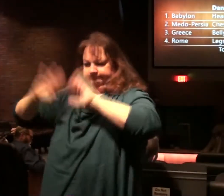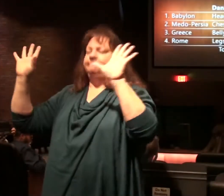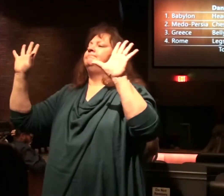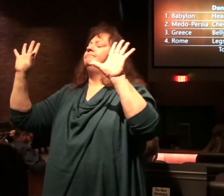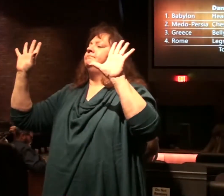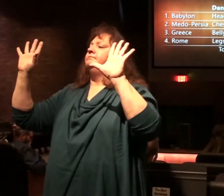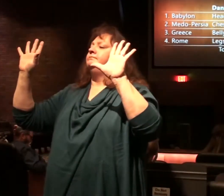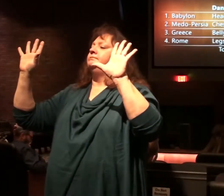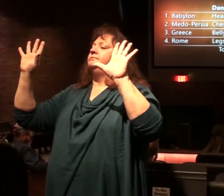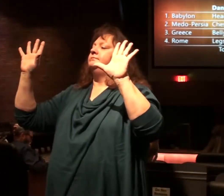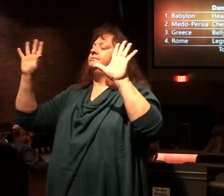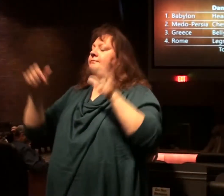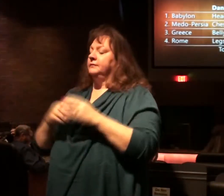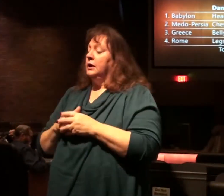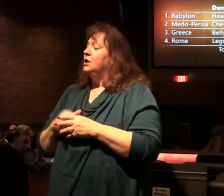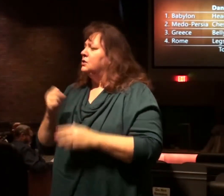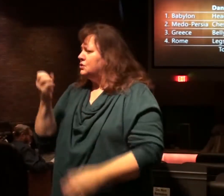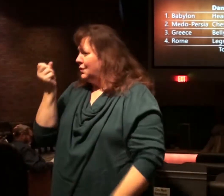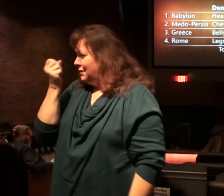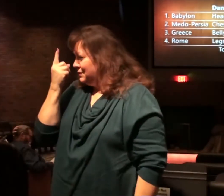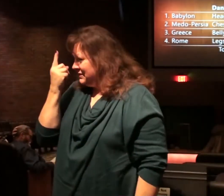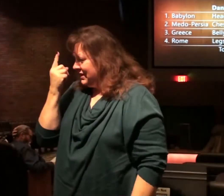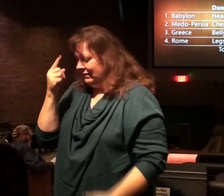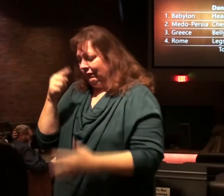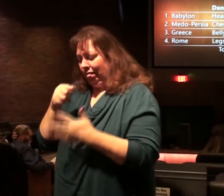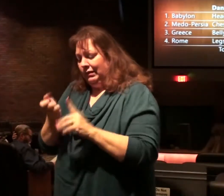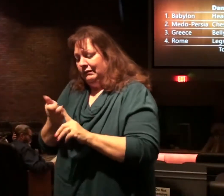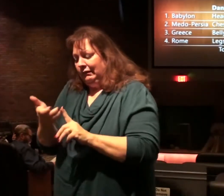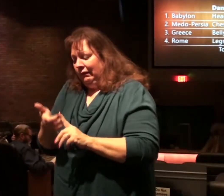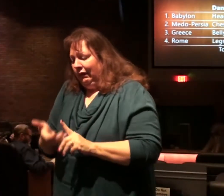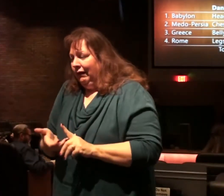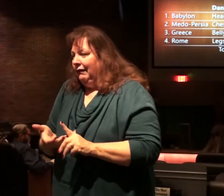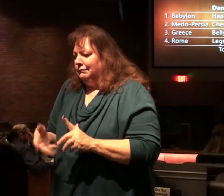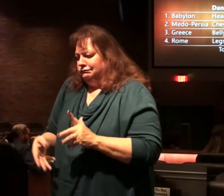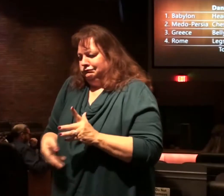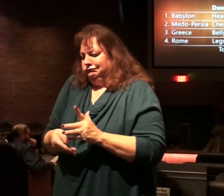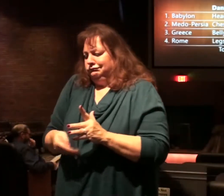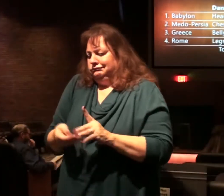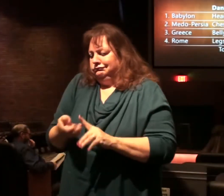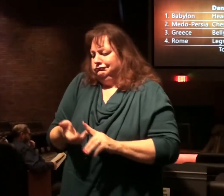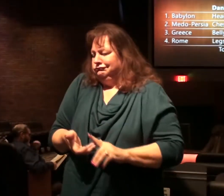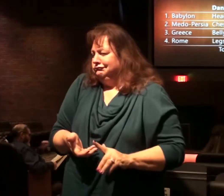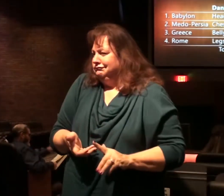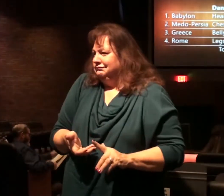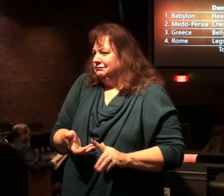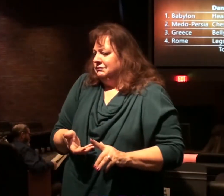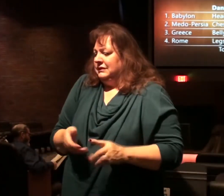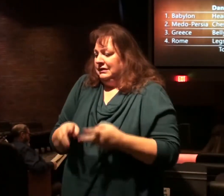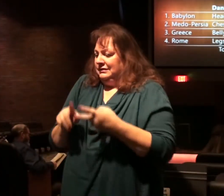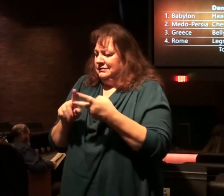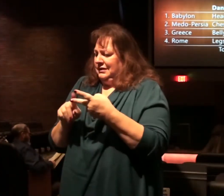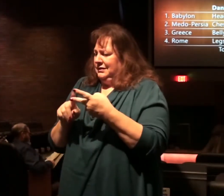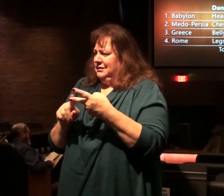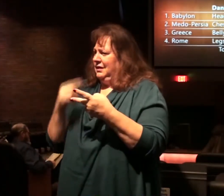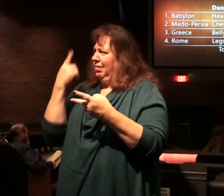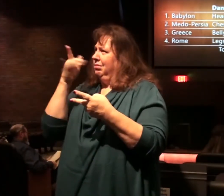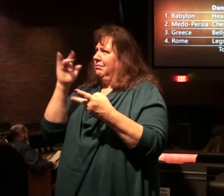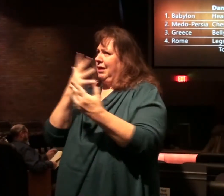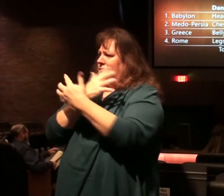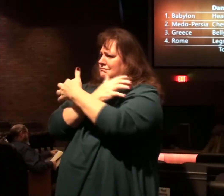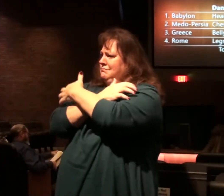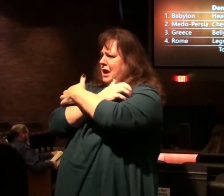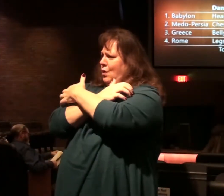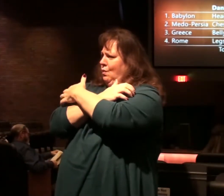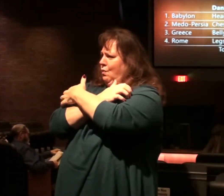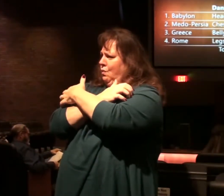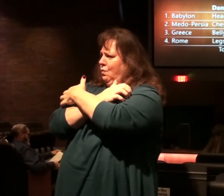he filled with the account. So you see now details are filling in, being filled in here. Another beast, the second one resembling a bear.